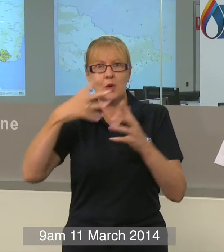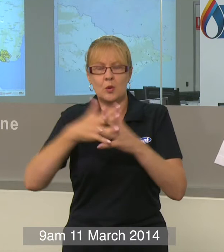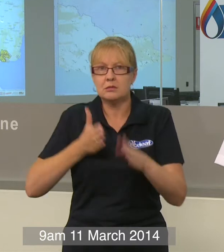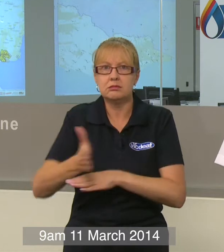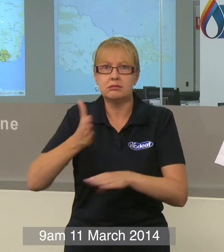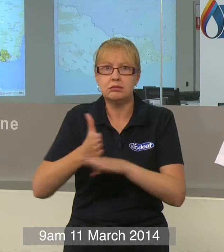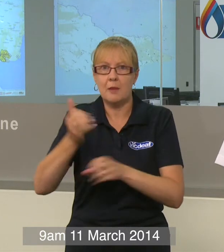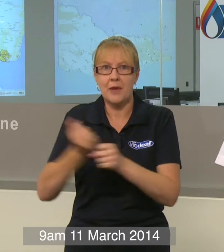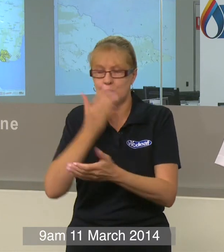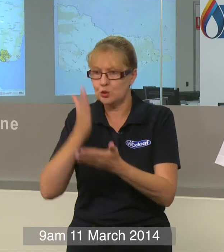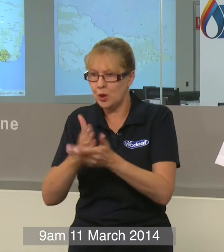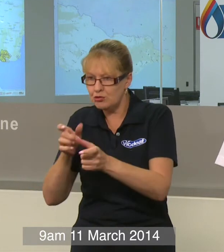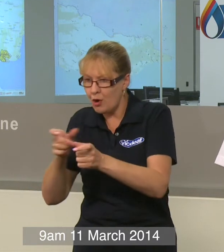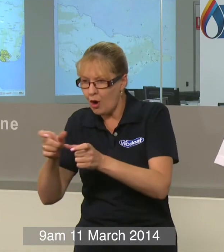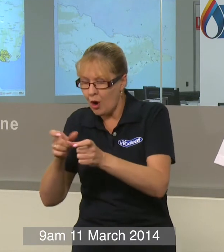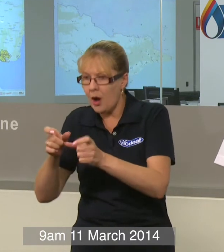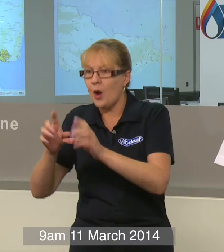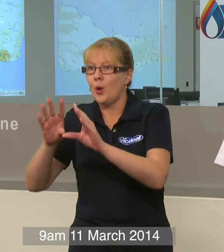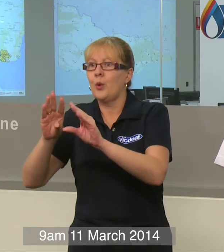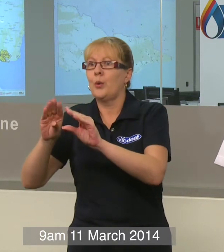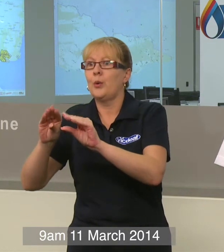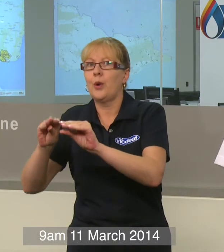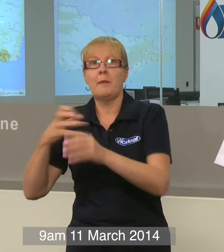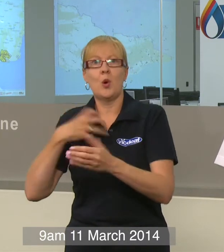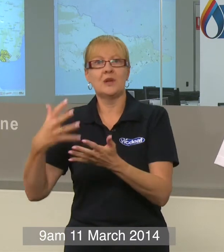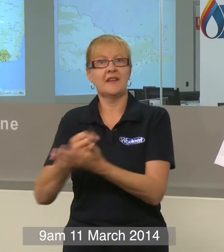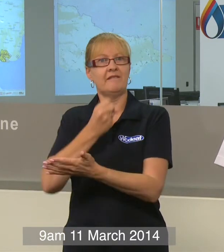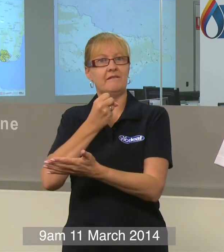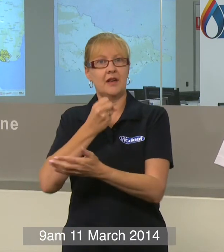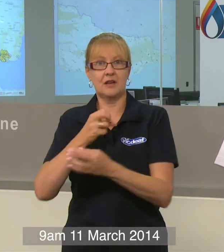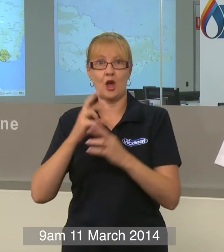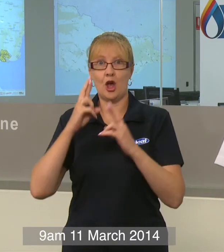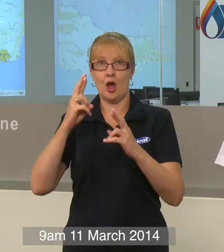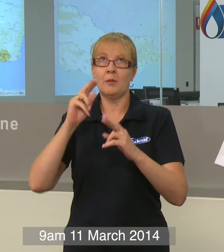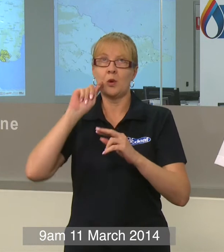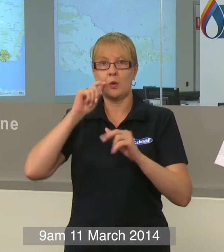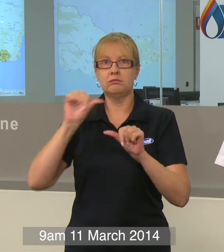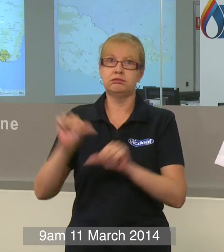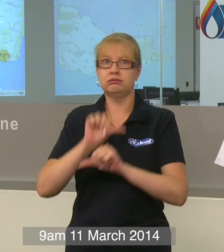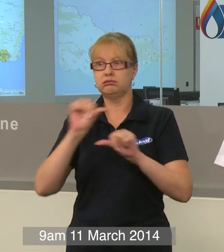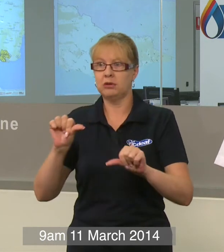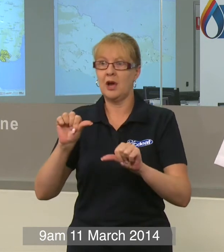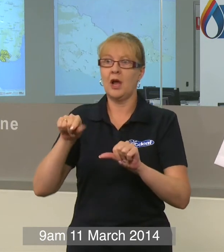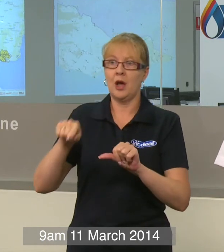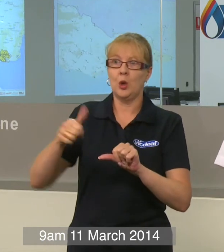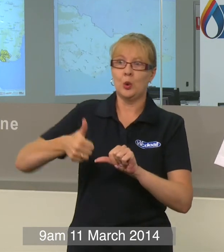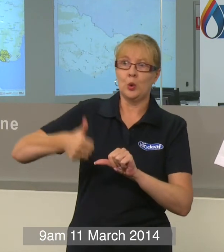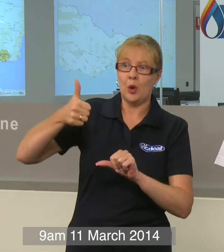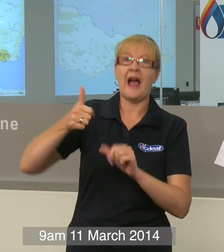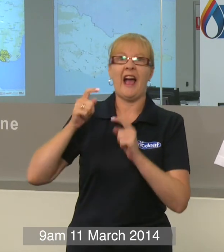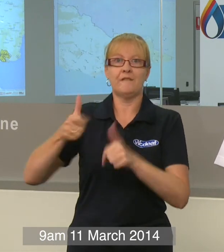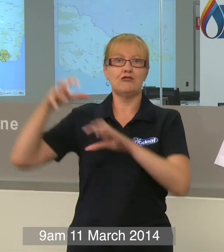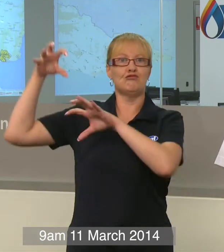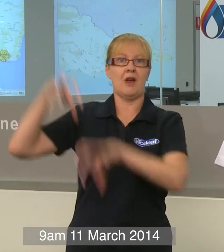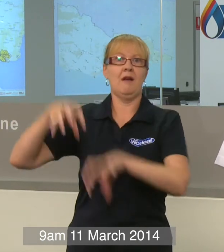that we can take it from controlled to safe and one of the things that will be the best thing that happens in the Hazelwood fire is rain on Sunday. That will be